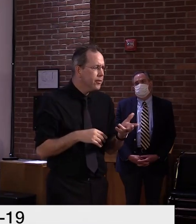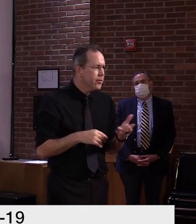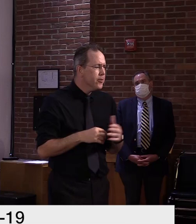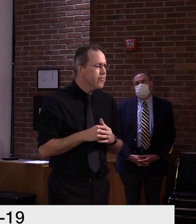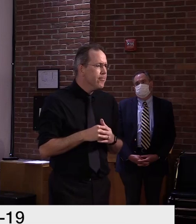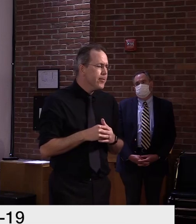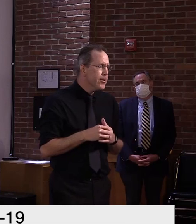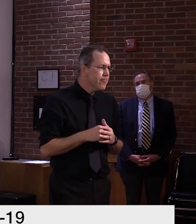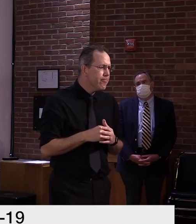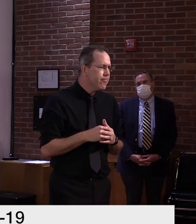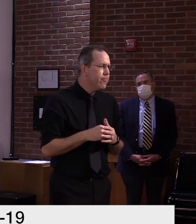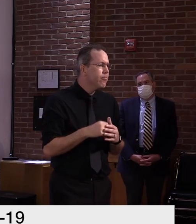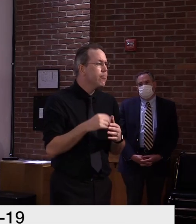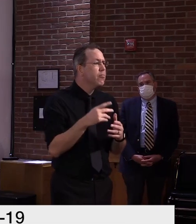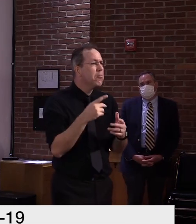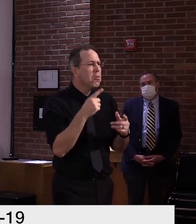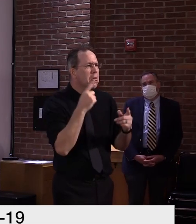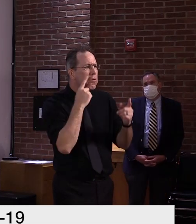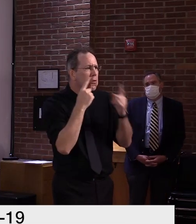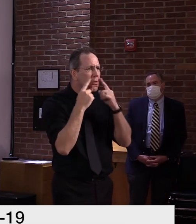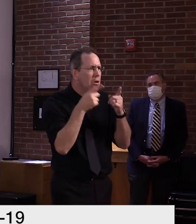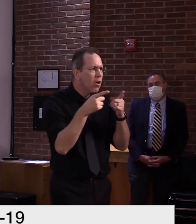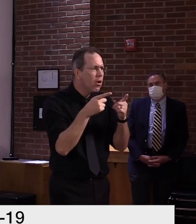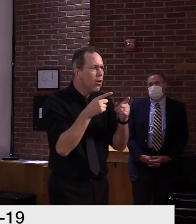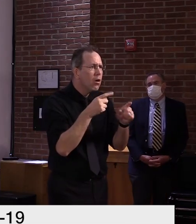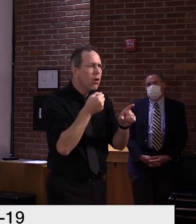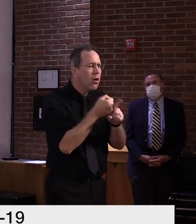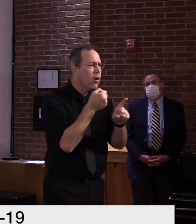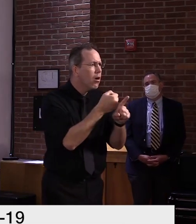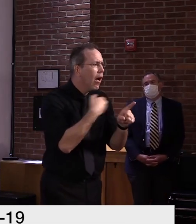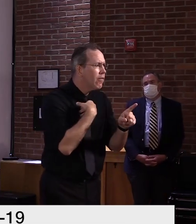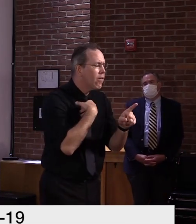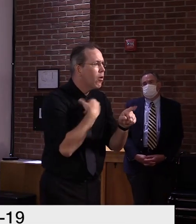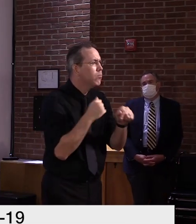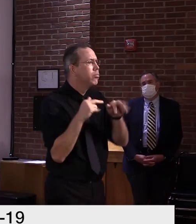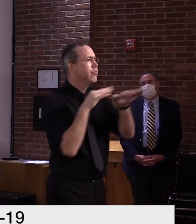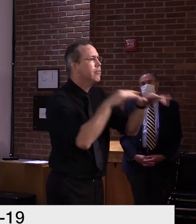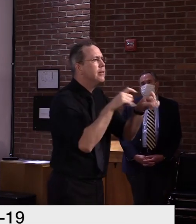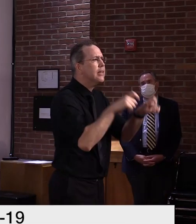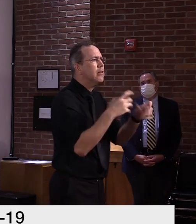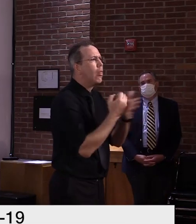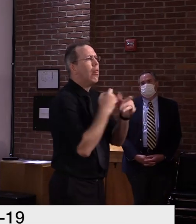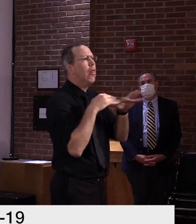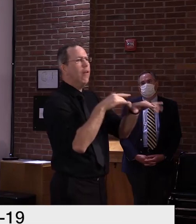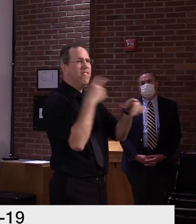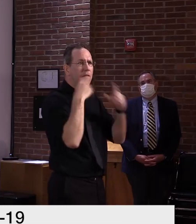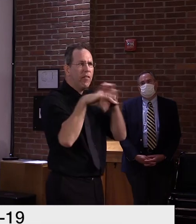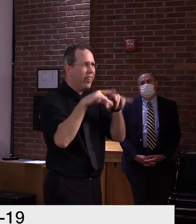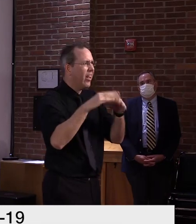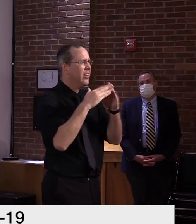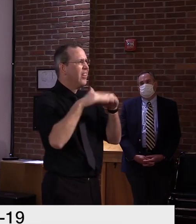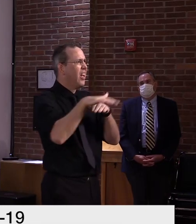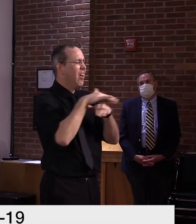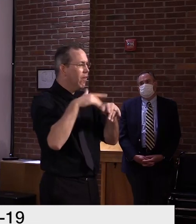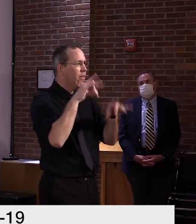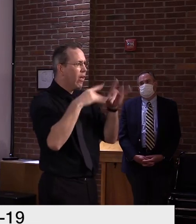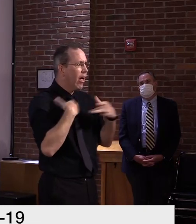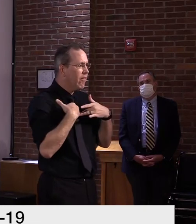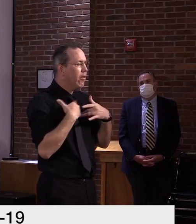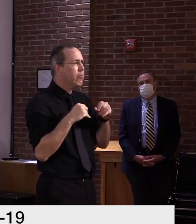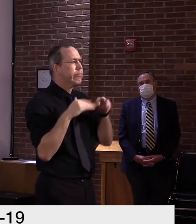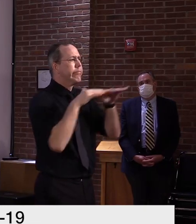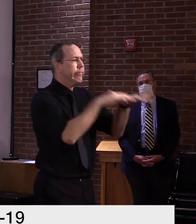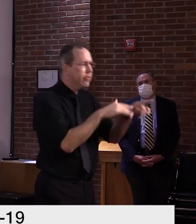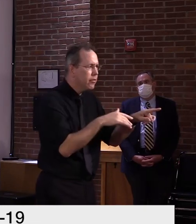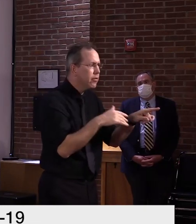um, um, that demand was there. Um, I can't say much more. Um, I will just